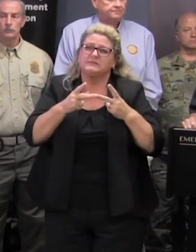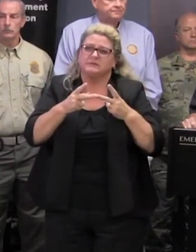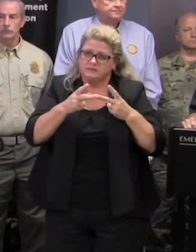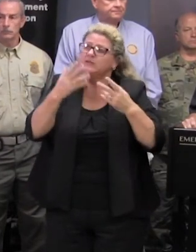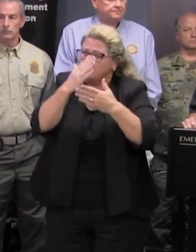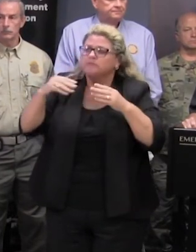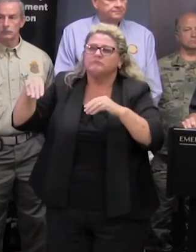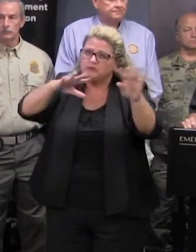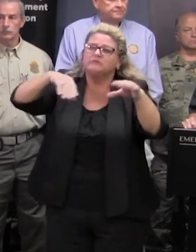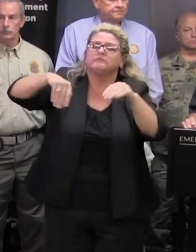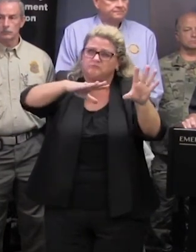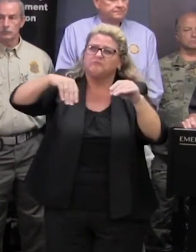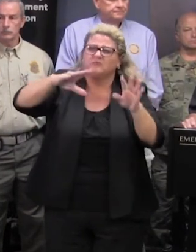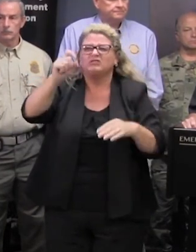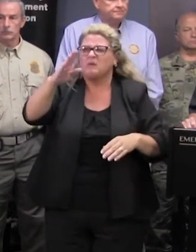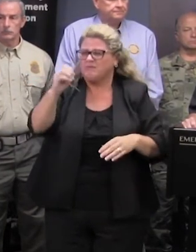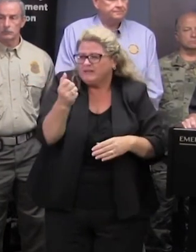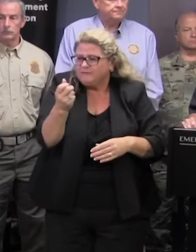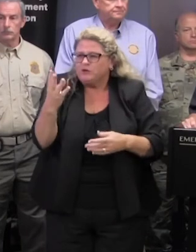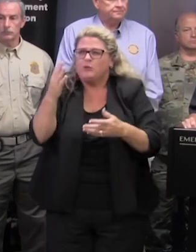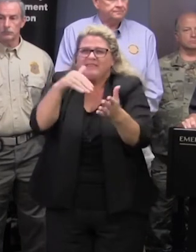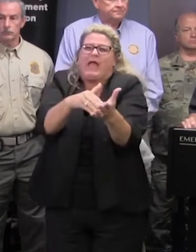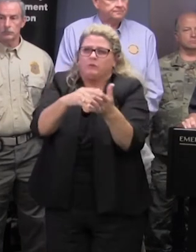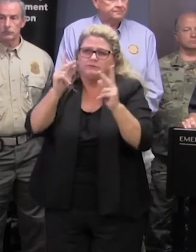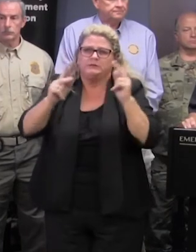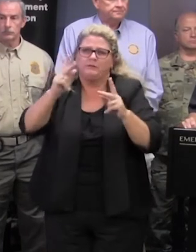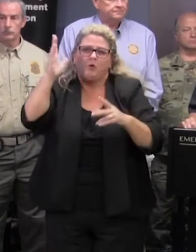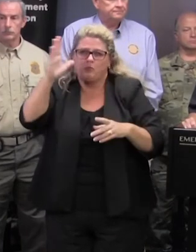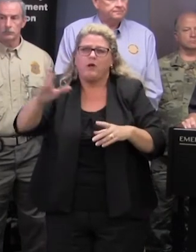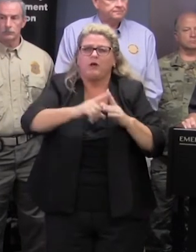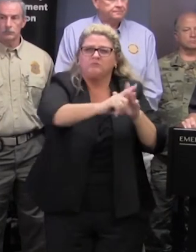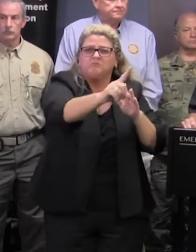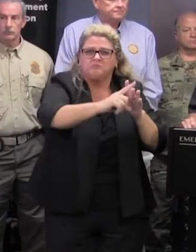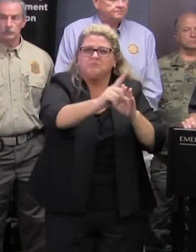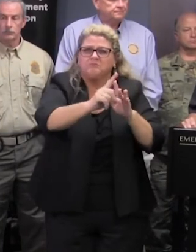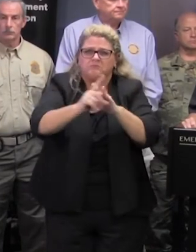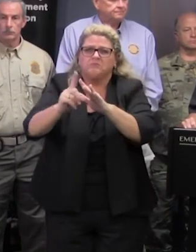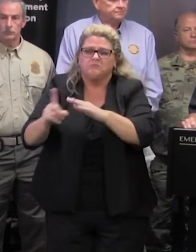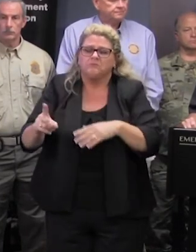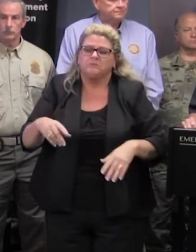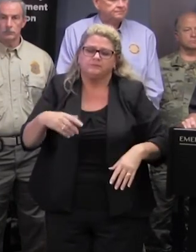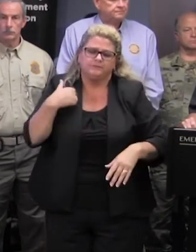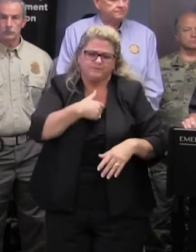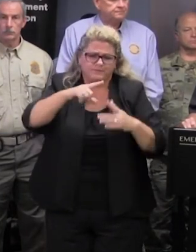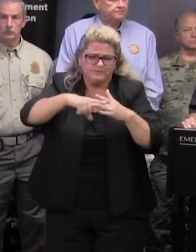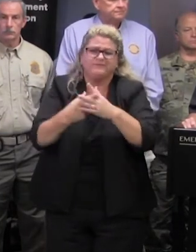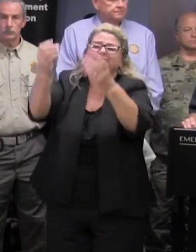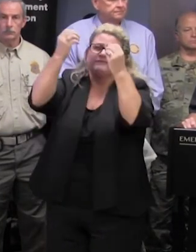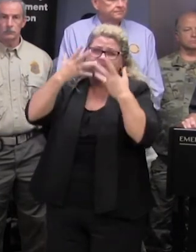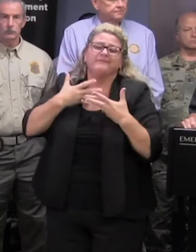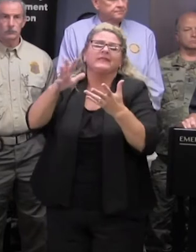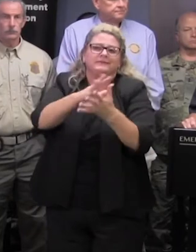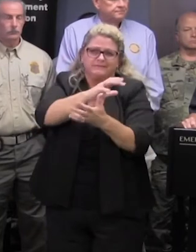expect several thousand people to relocate we're starting to get in uh some reports of damages